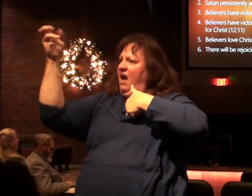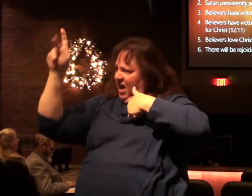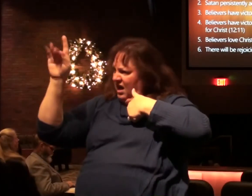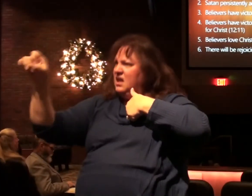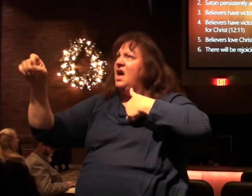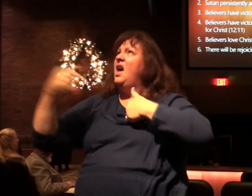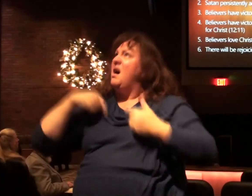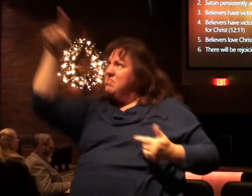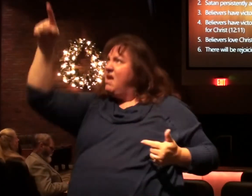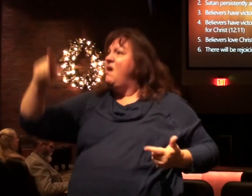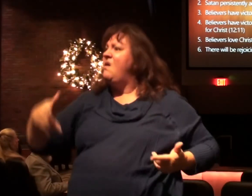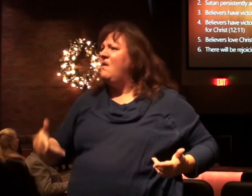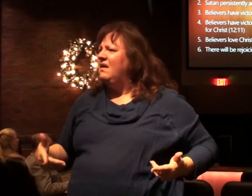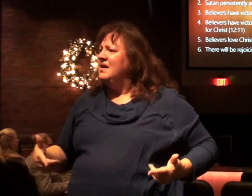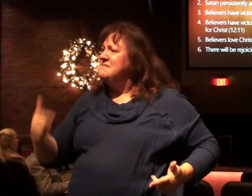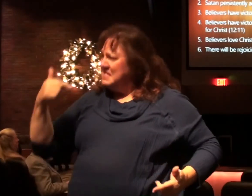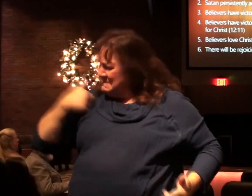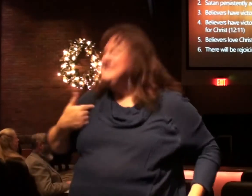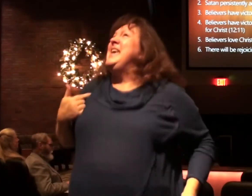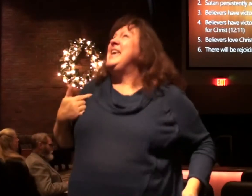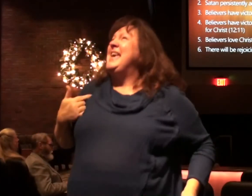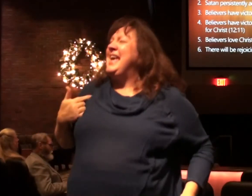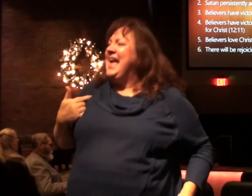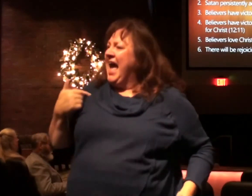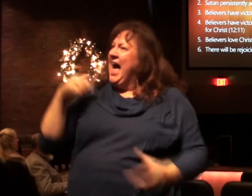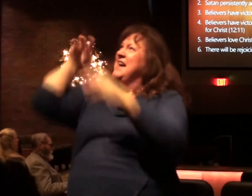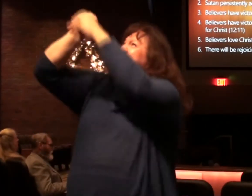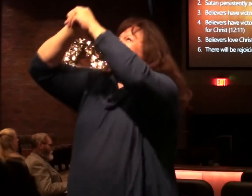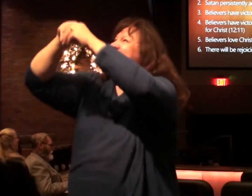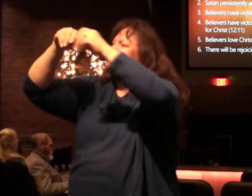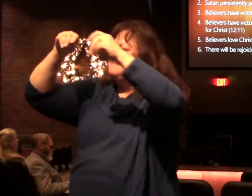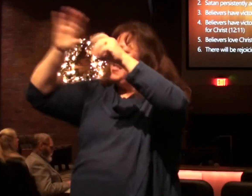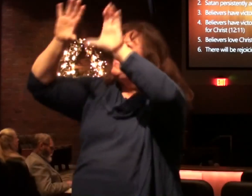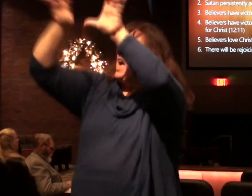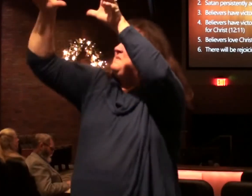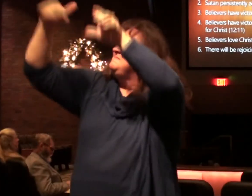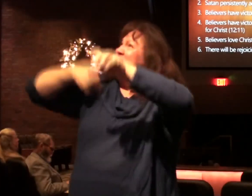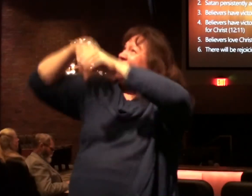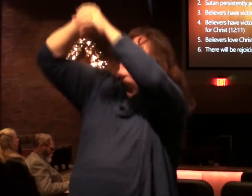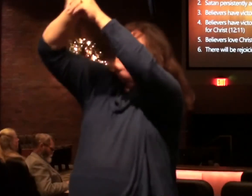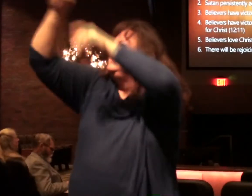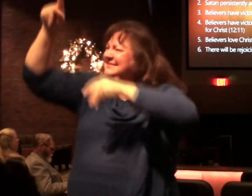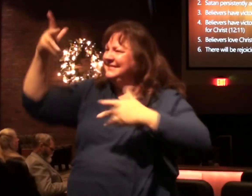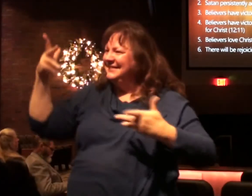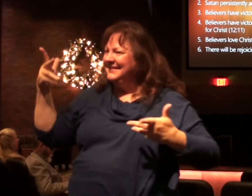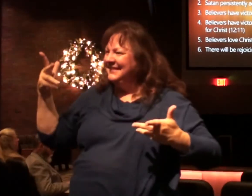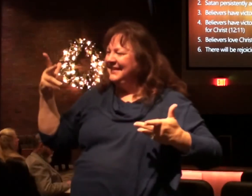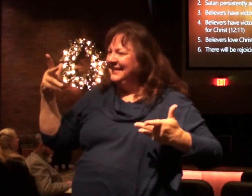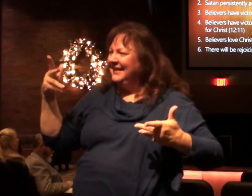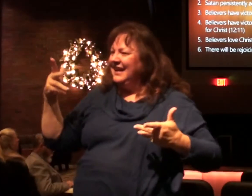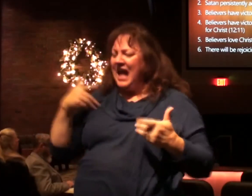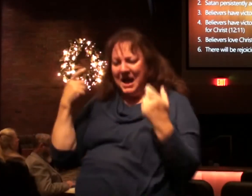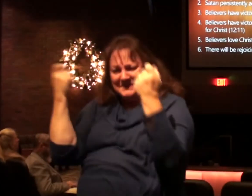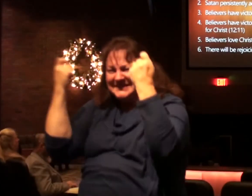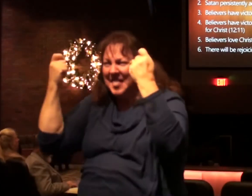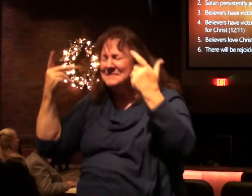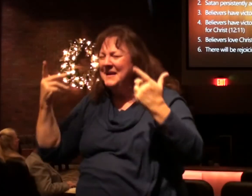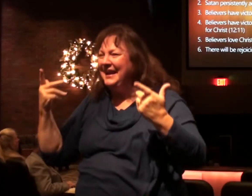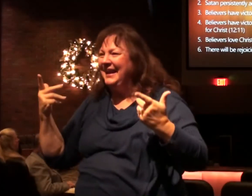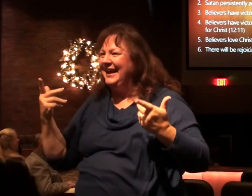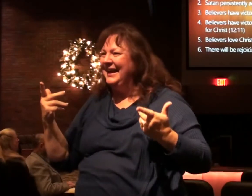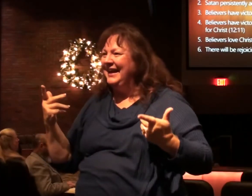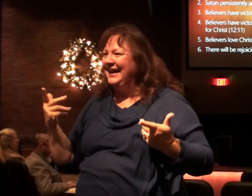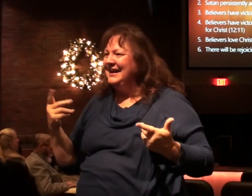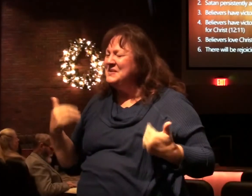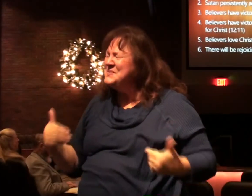there. That's me. I'm part of this group in heaven that's celebrating and